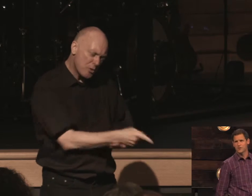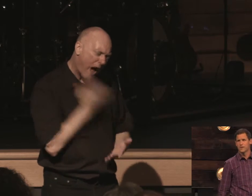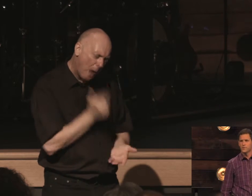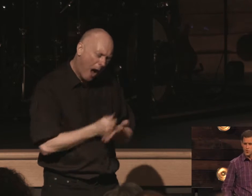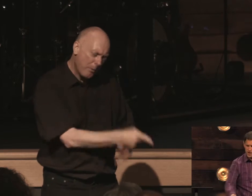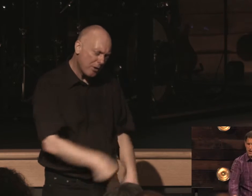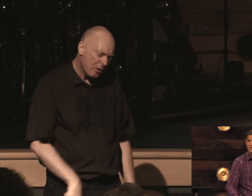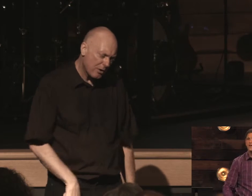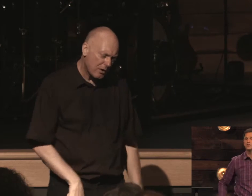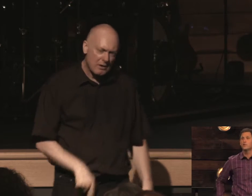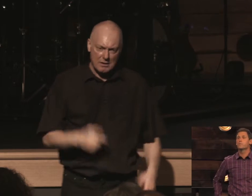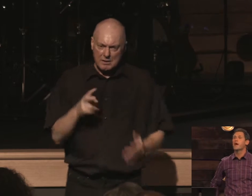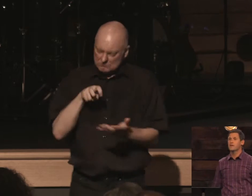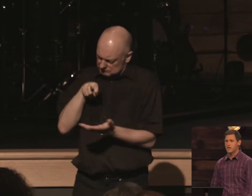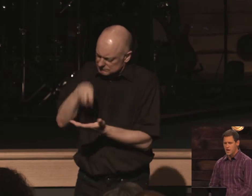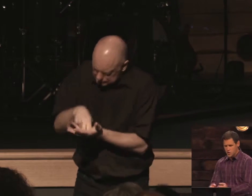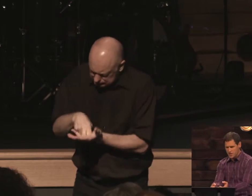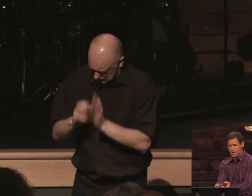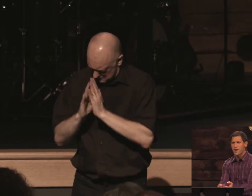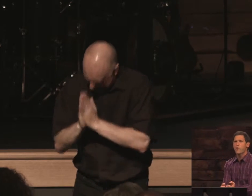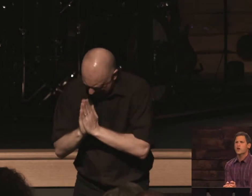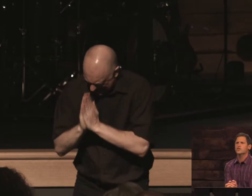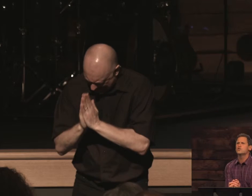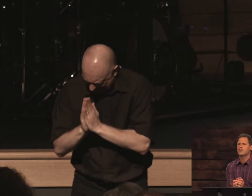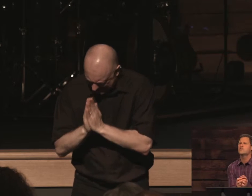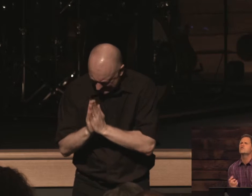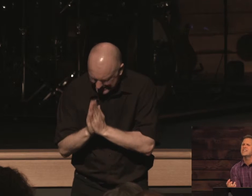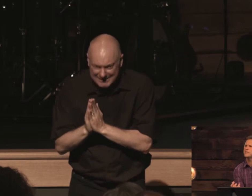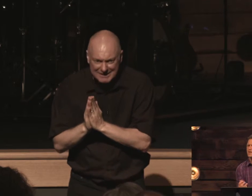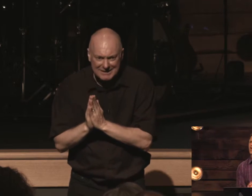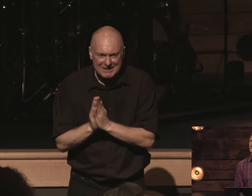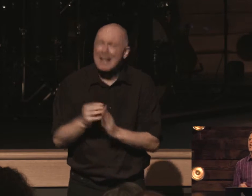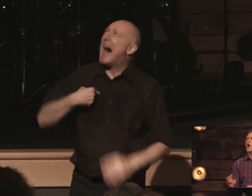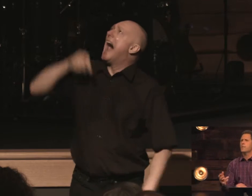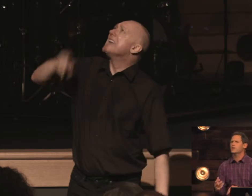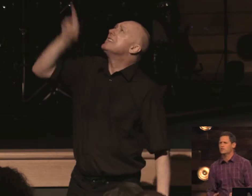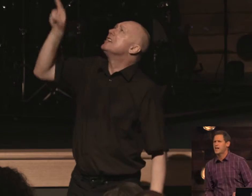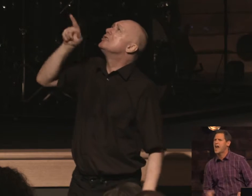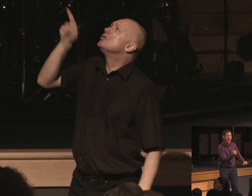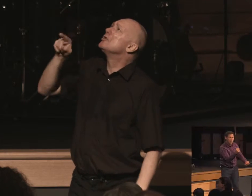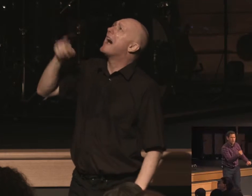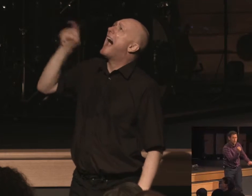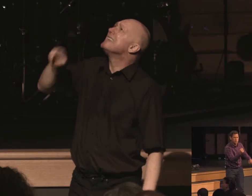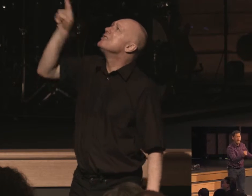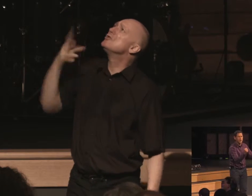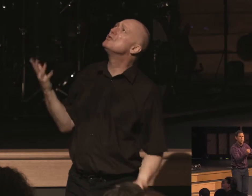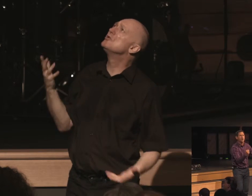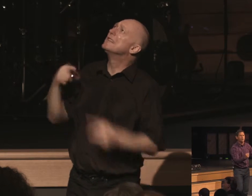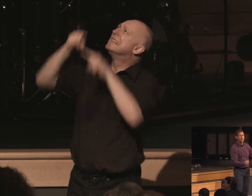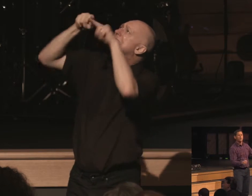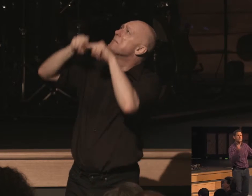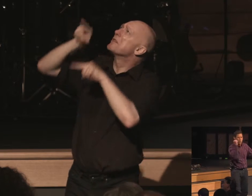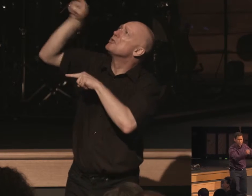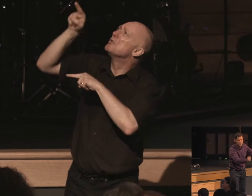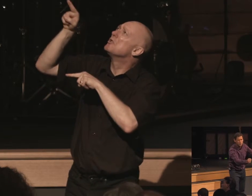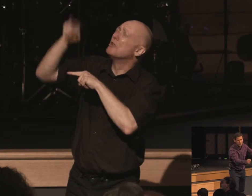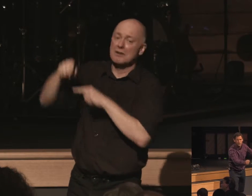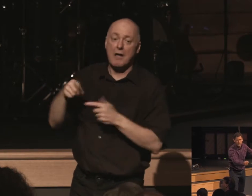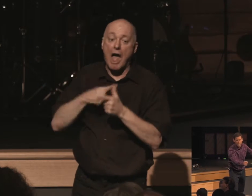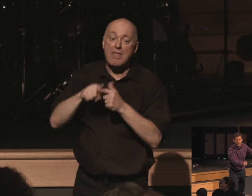you get on your face and you pray to me you get on my word and you say you need me you help me understand how much you depend upon me robbie you watch my grace for your life